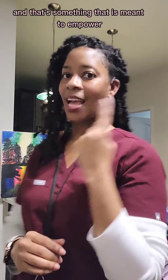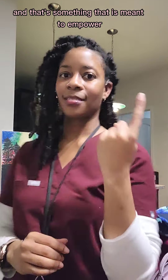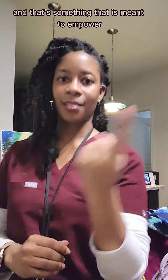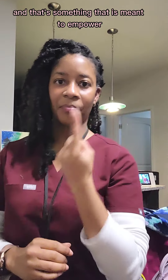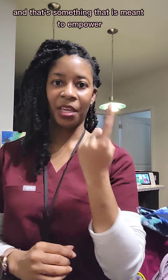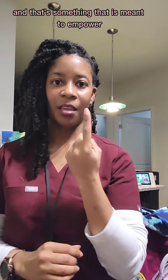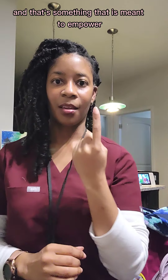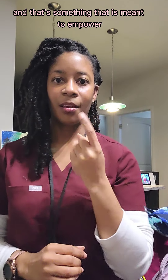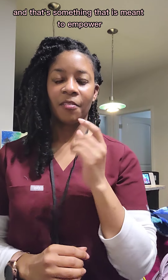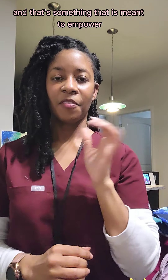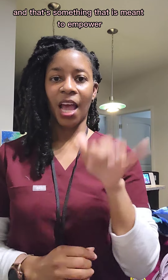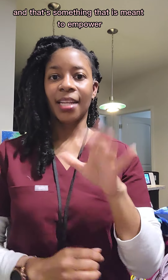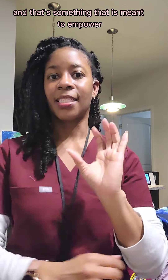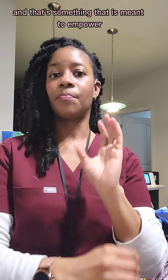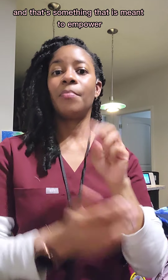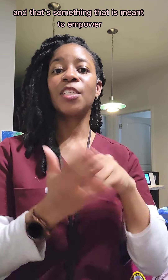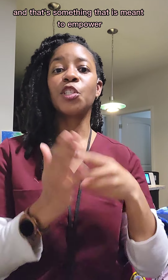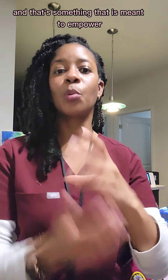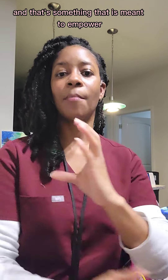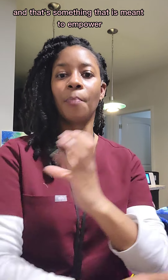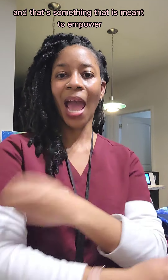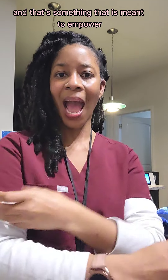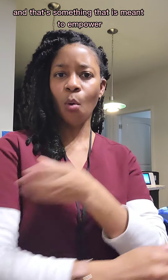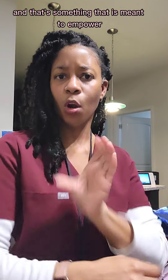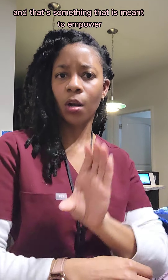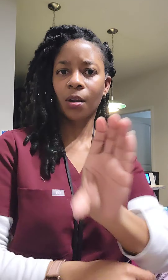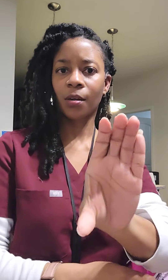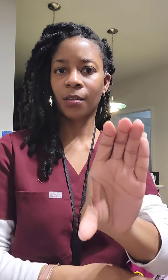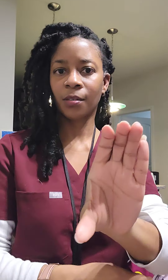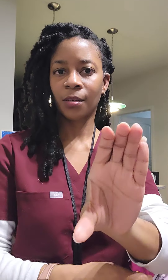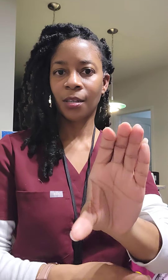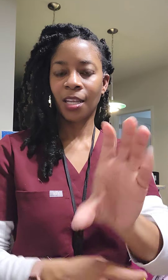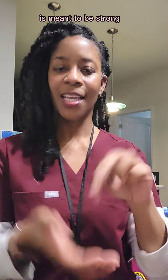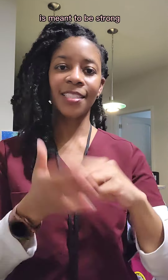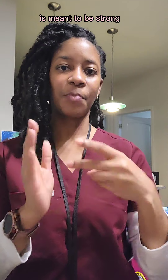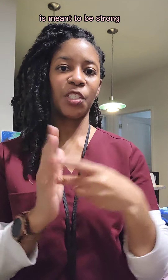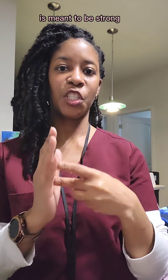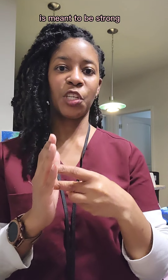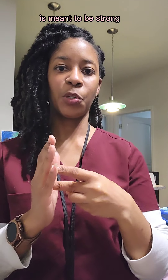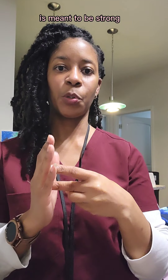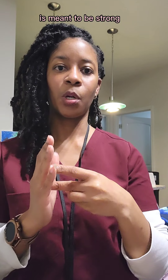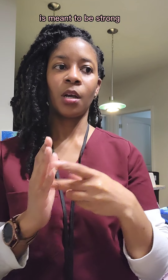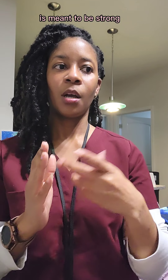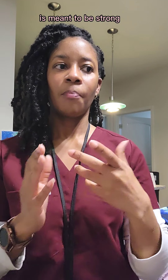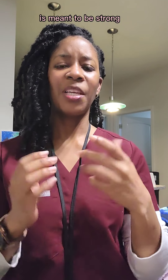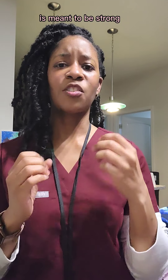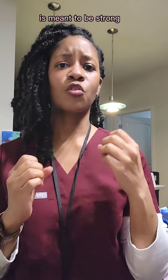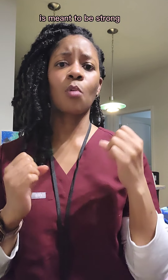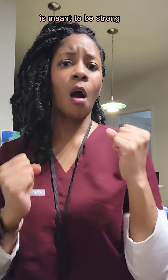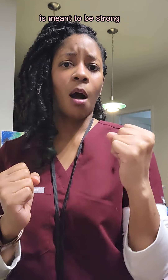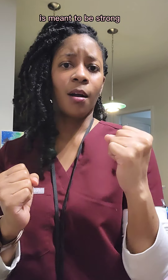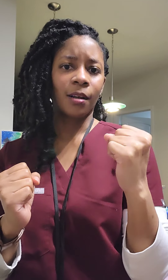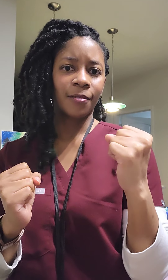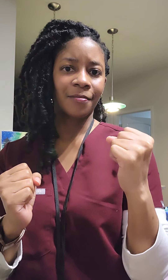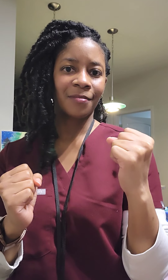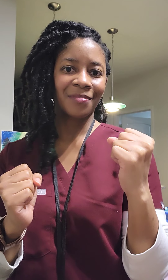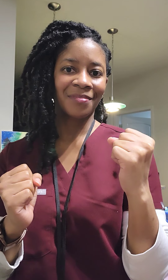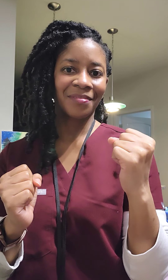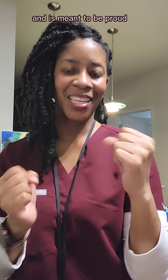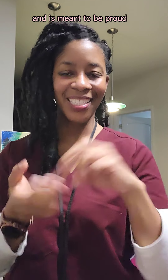that's something that is meant to empower, is meant to be strong, and